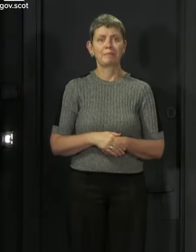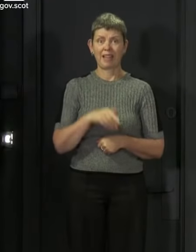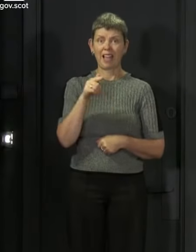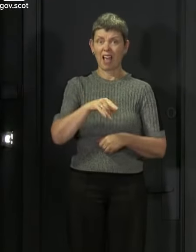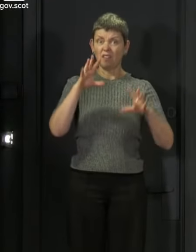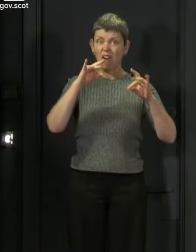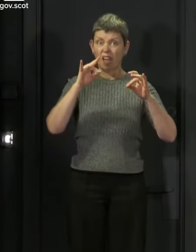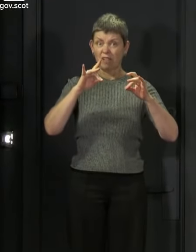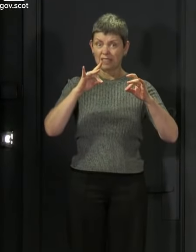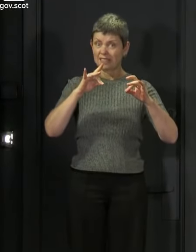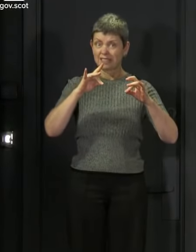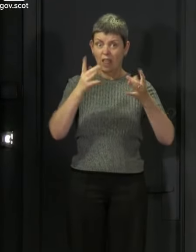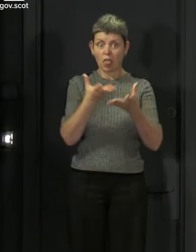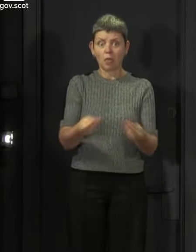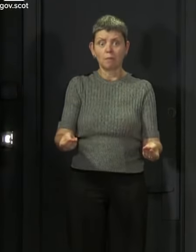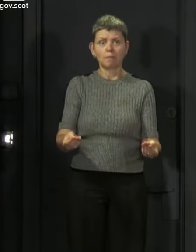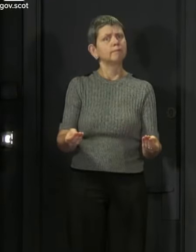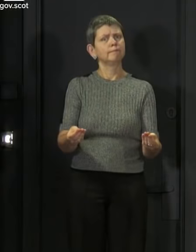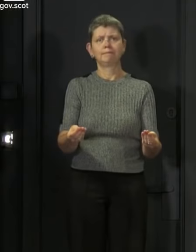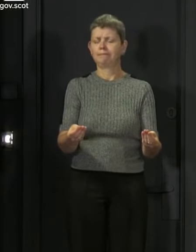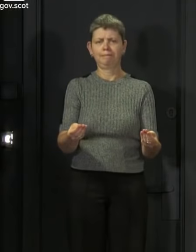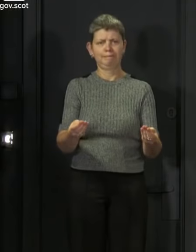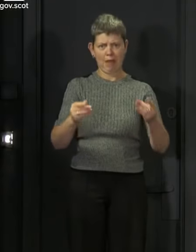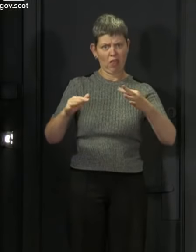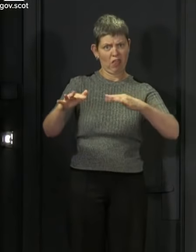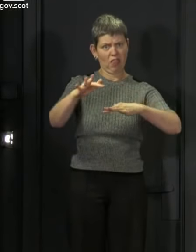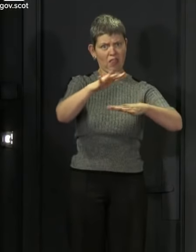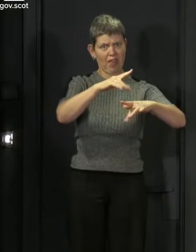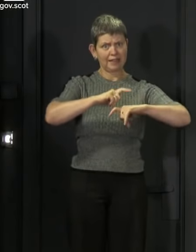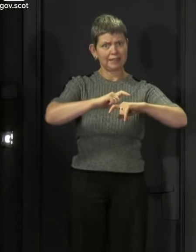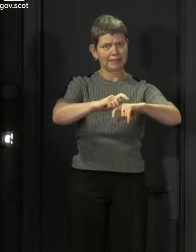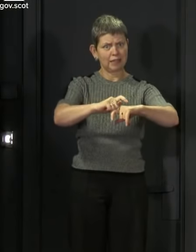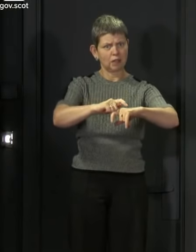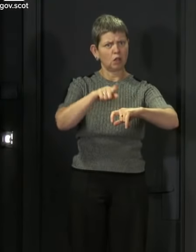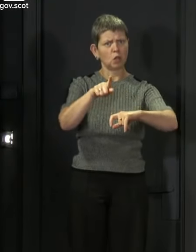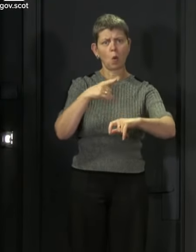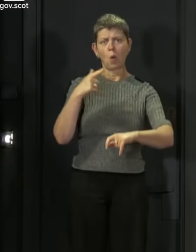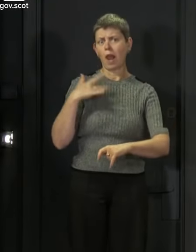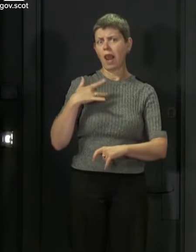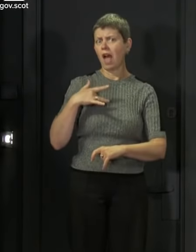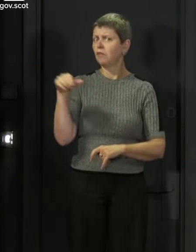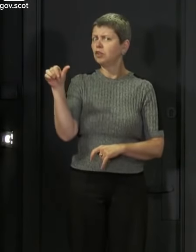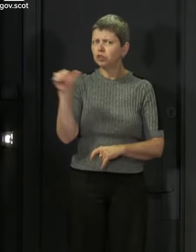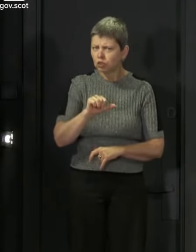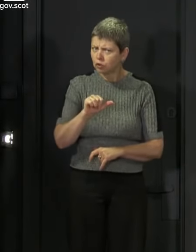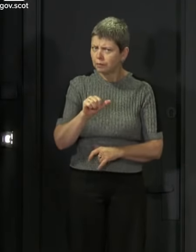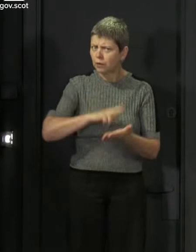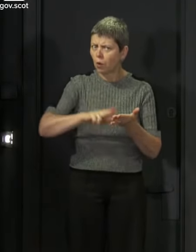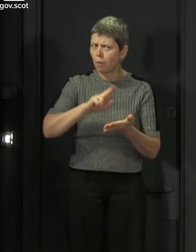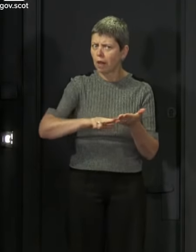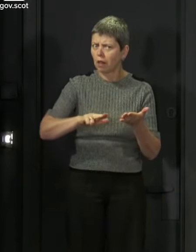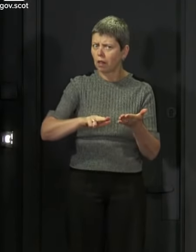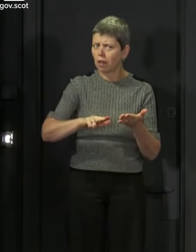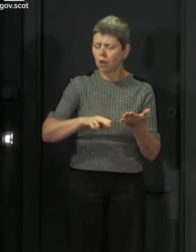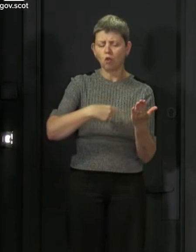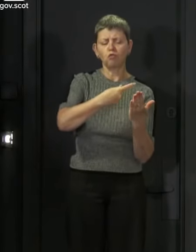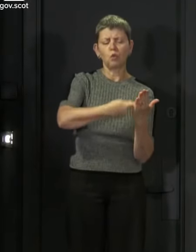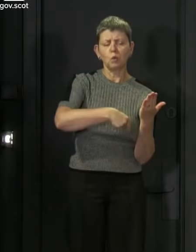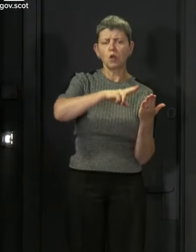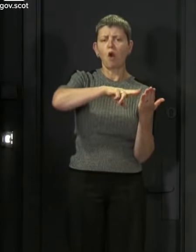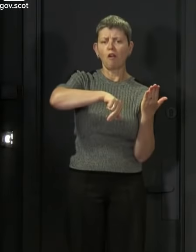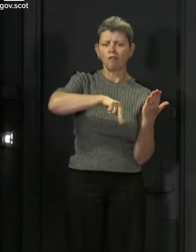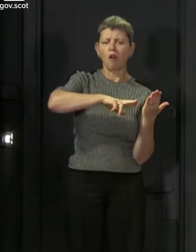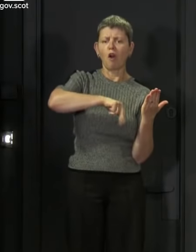hasn't gone away, so life should still not feel totally normal. The lifting of restrictions, important and